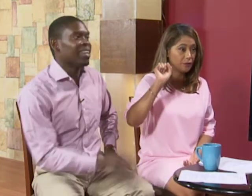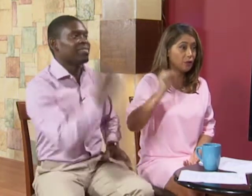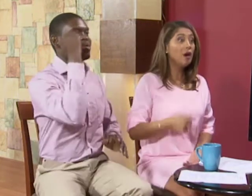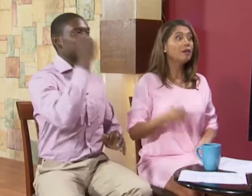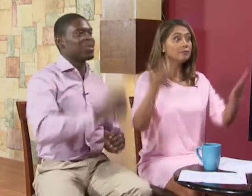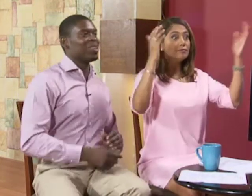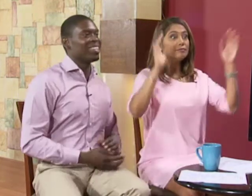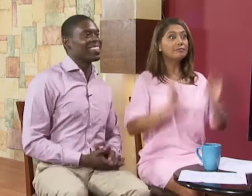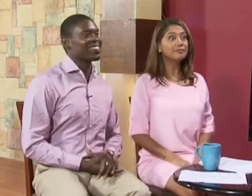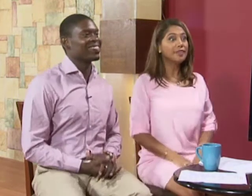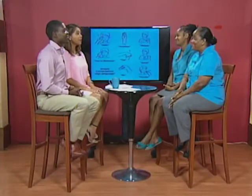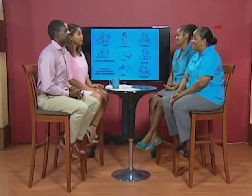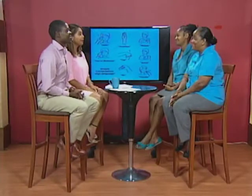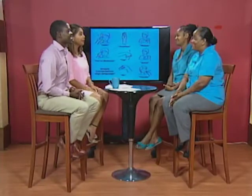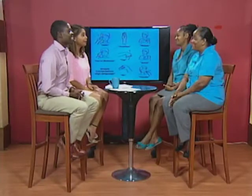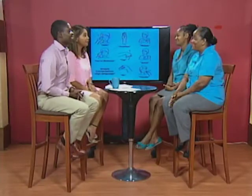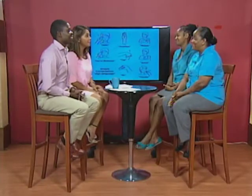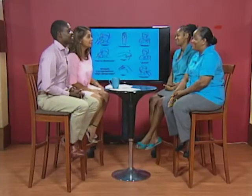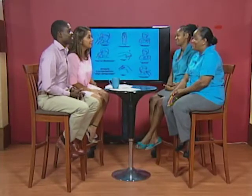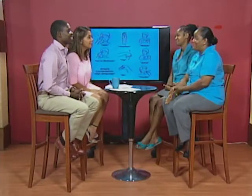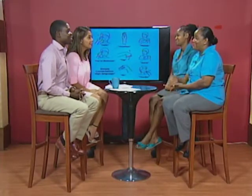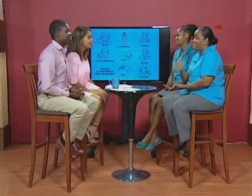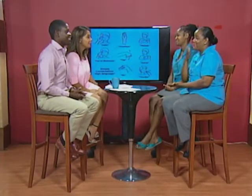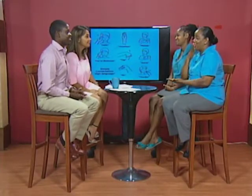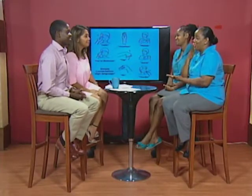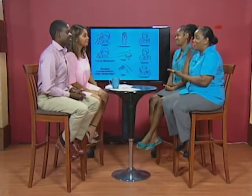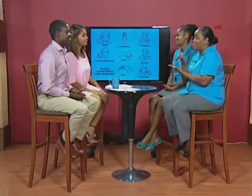that's good morning there we go you catch me good